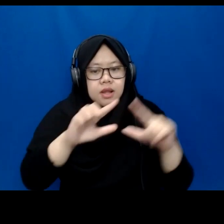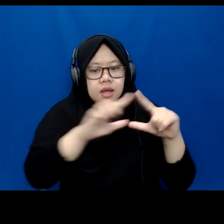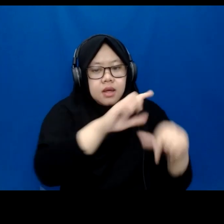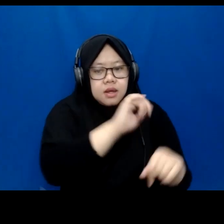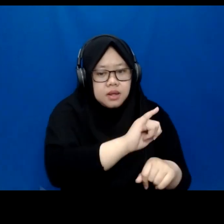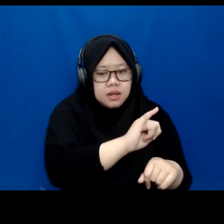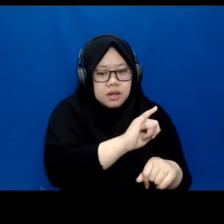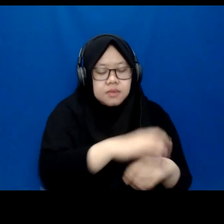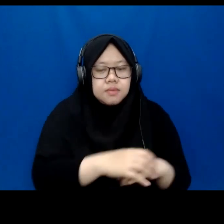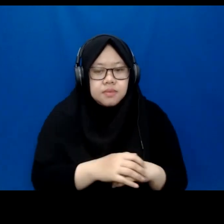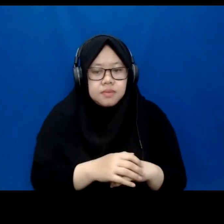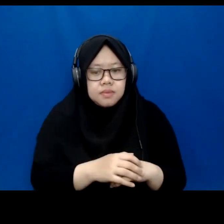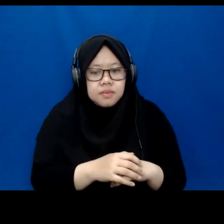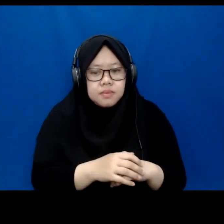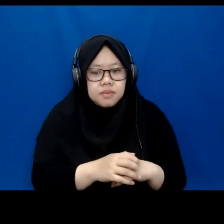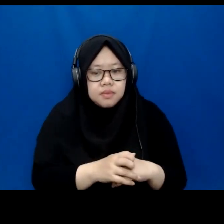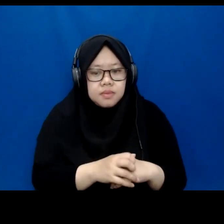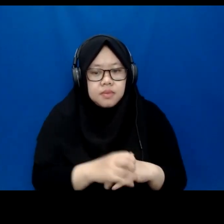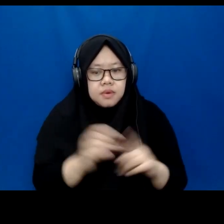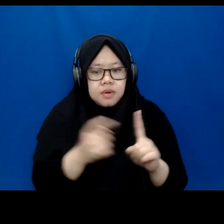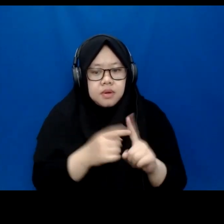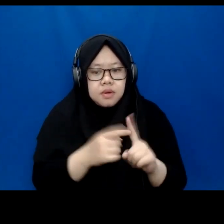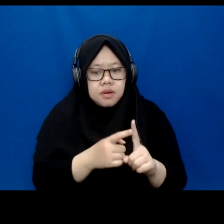humans even more. At first,